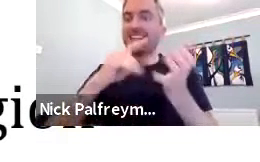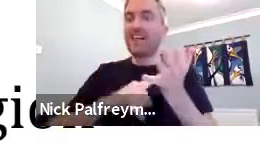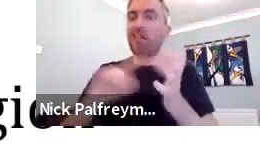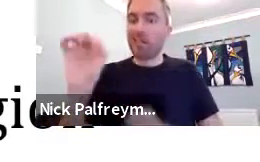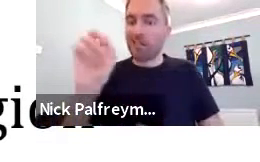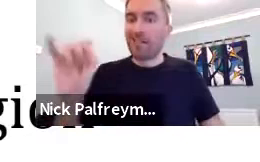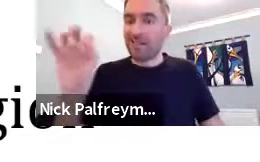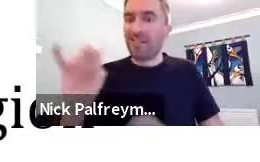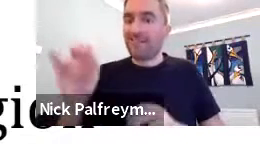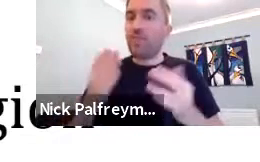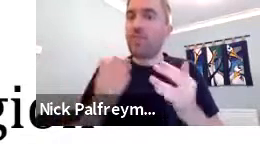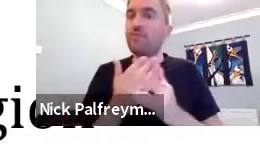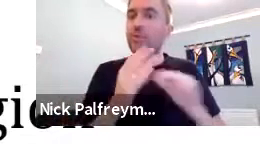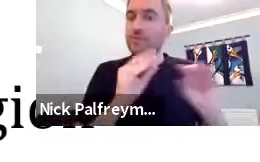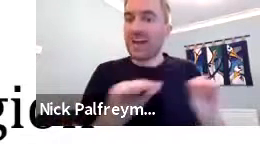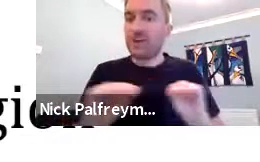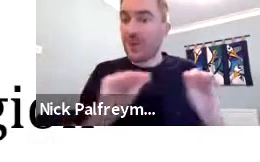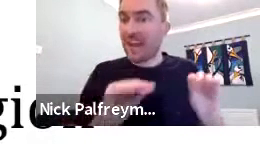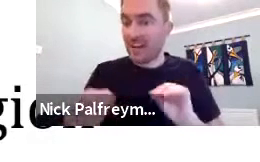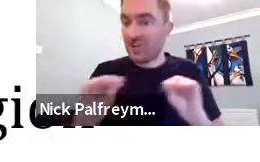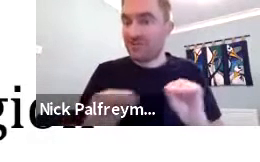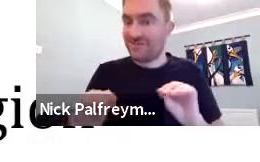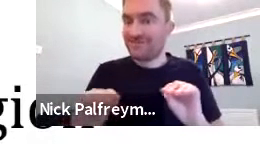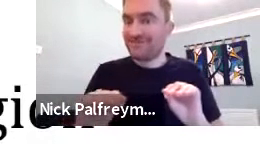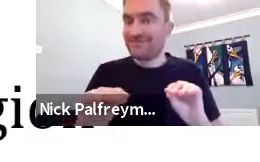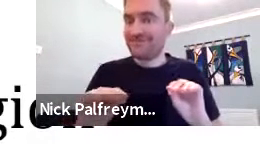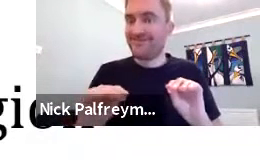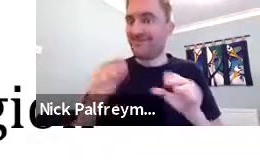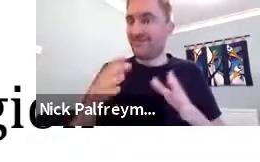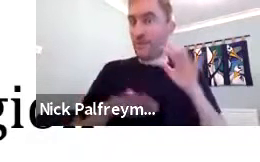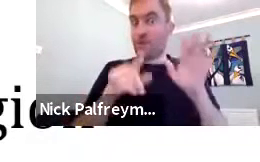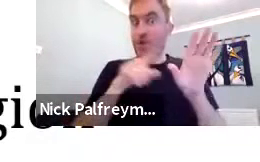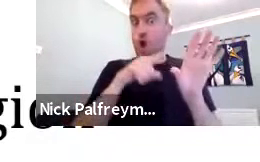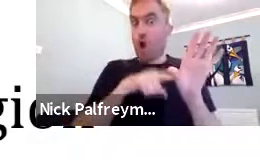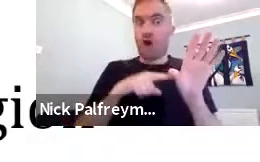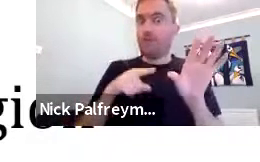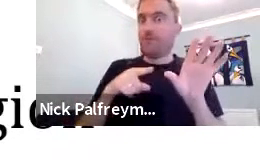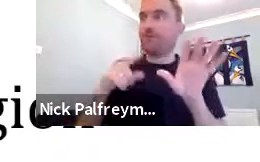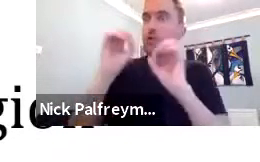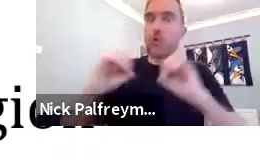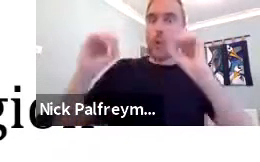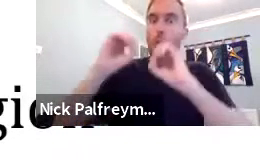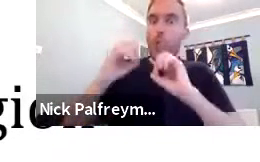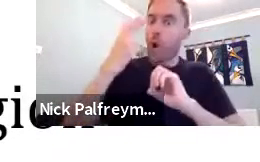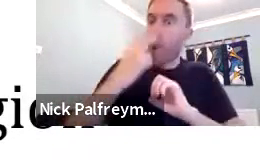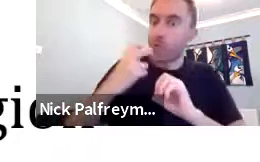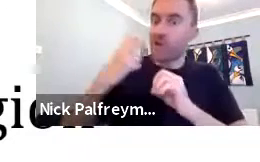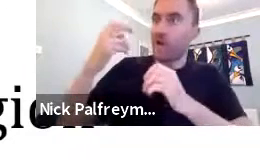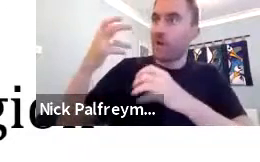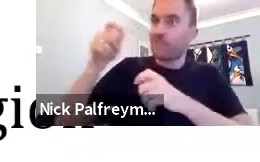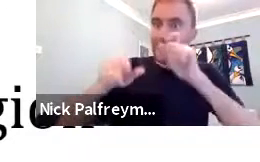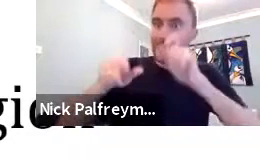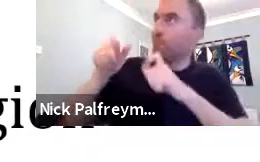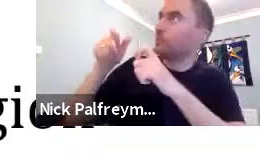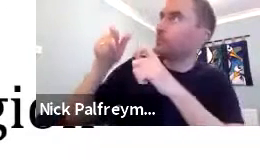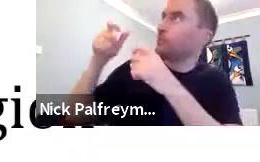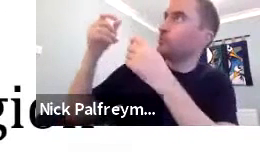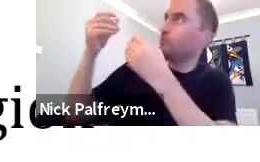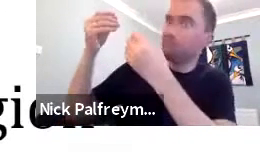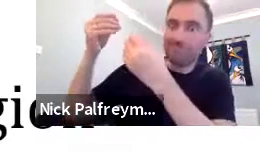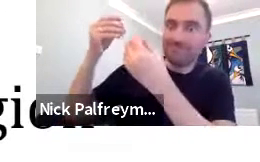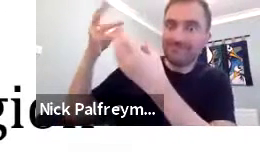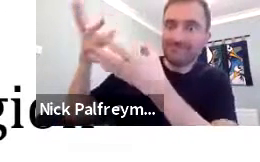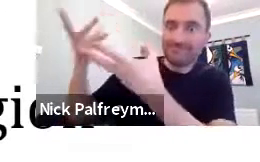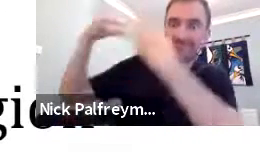a strength of ASL, and that influence of ASL is even more marked in Ambon, from young people